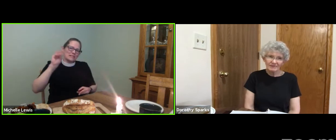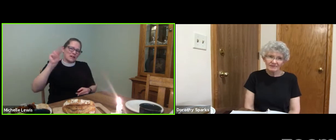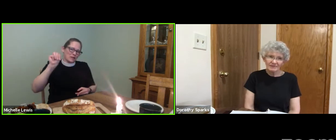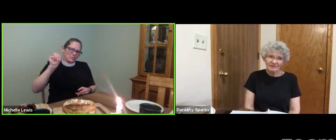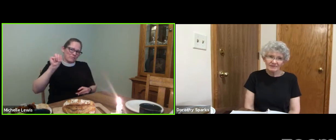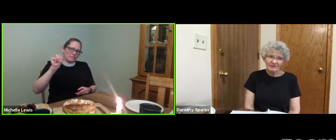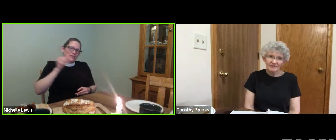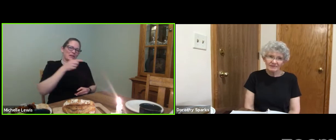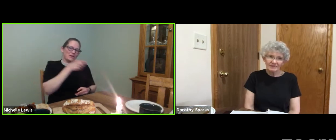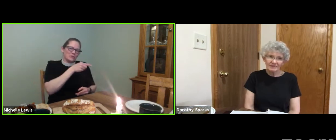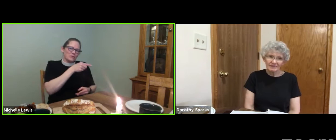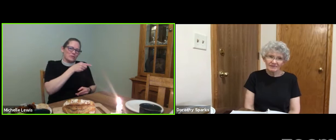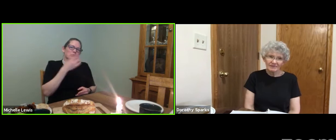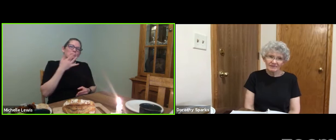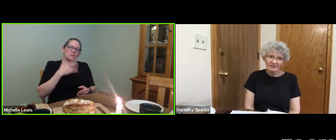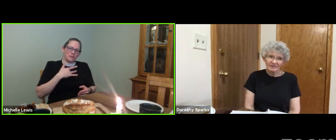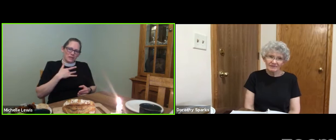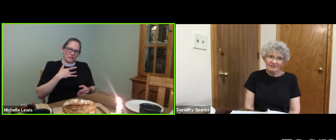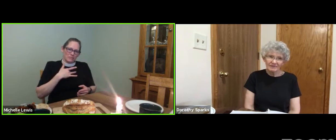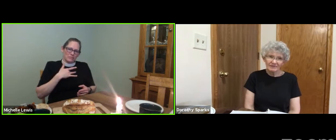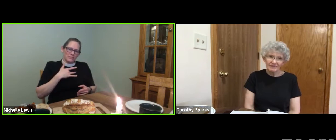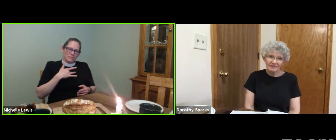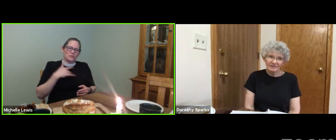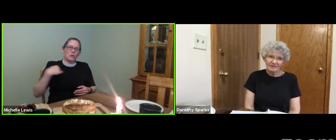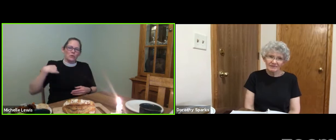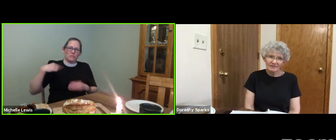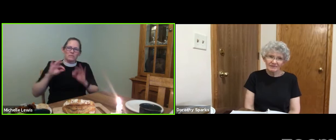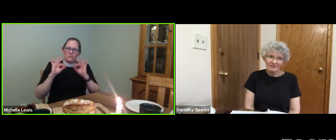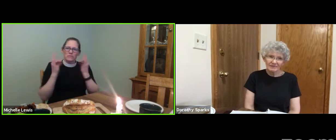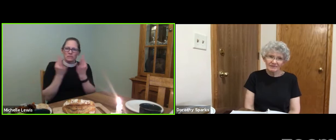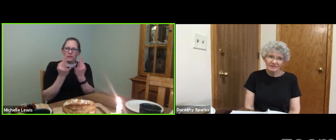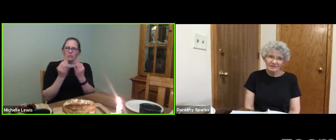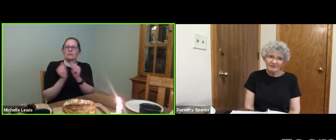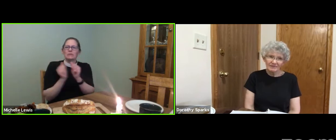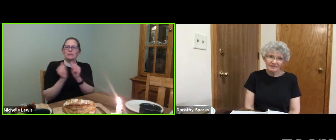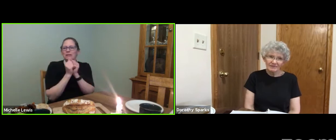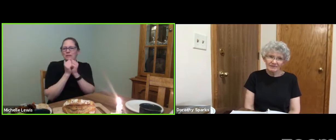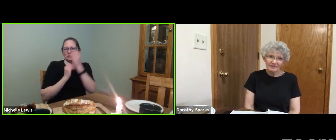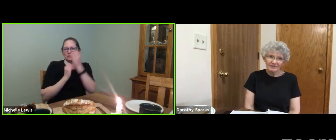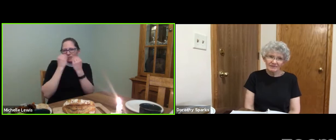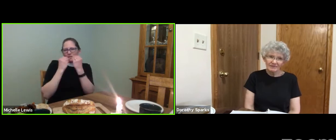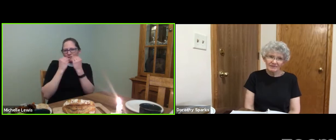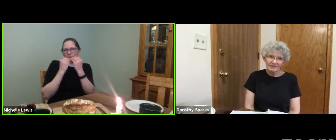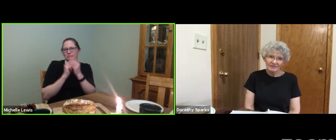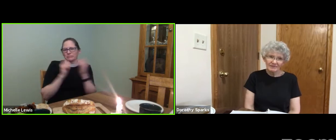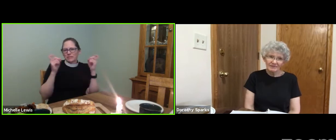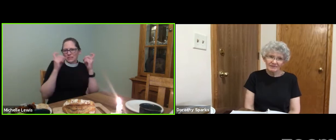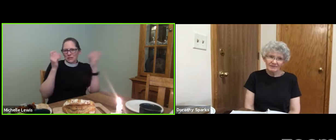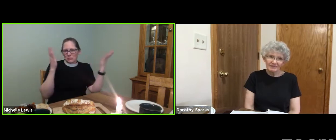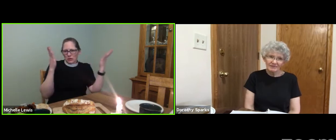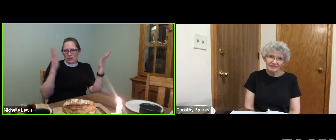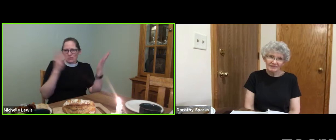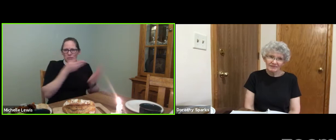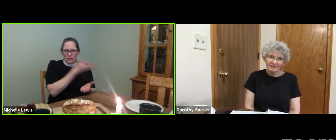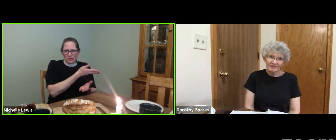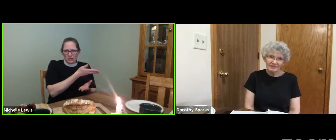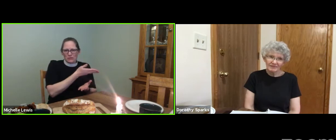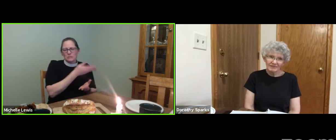husband's dad's name was Tom. And it was Tom's birthday. So, we had a family meal to celebrate his birthday.